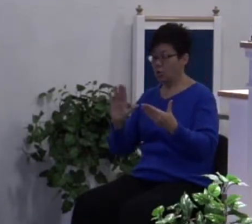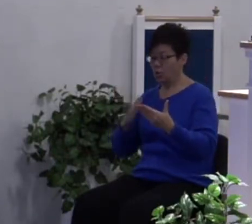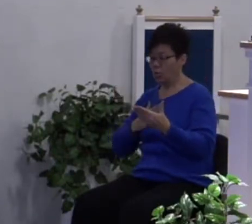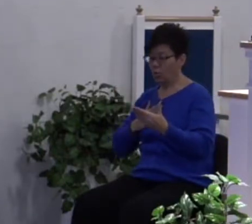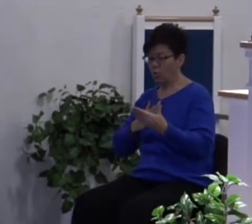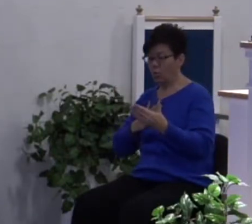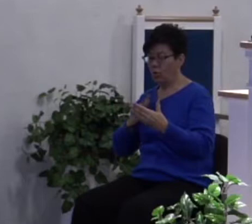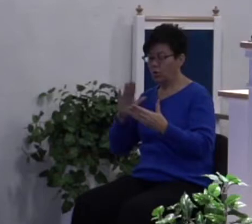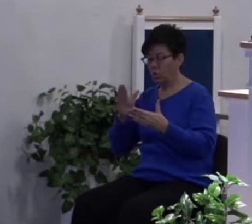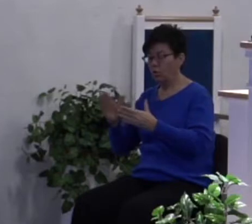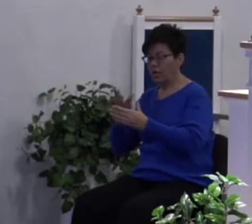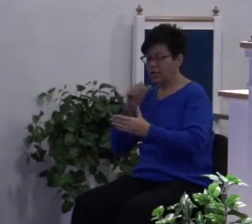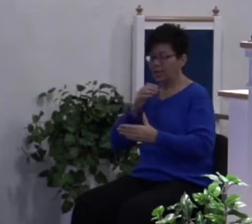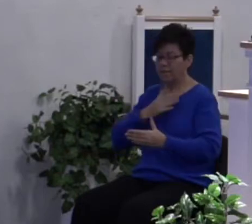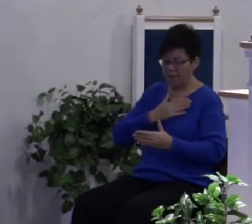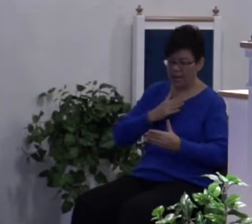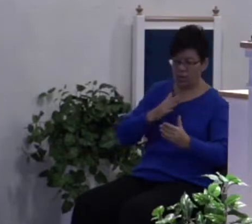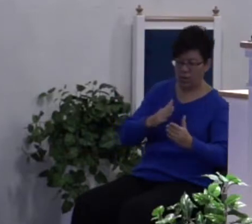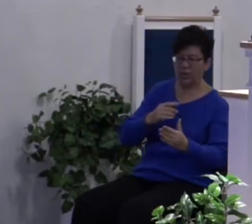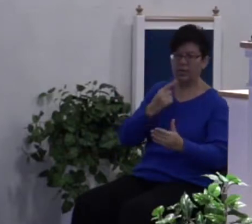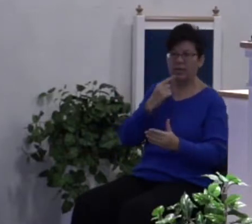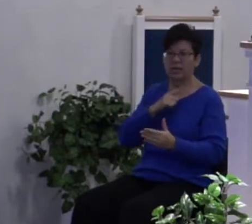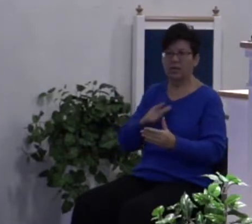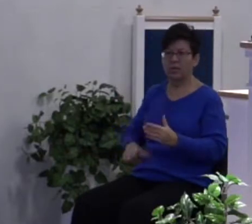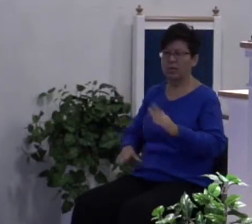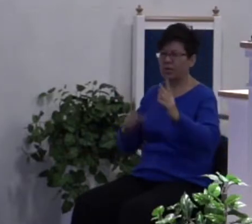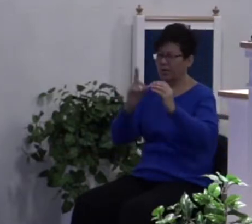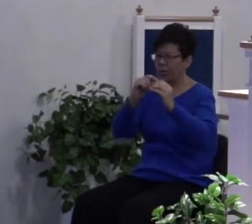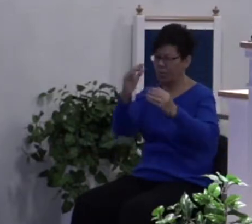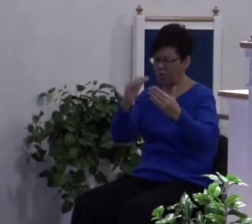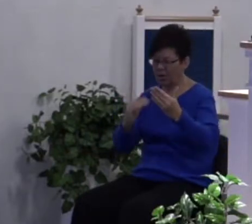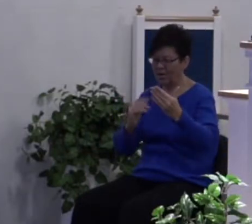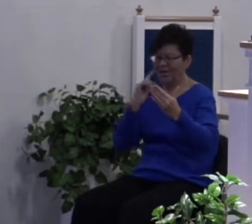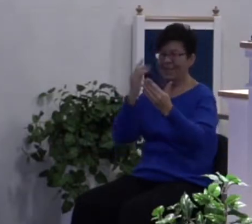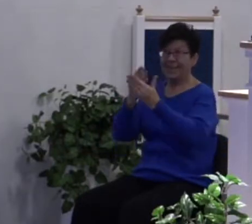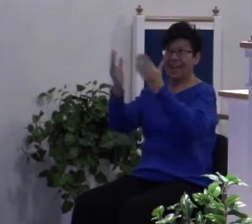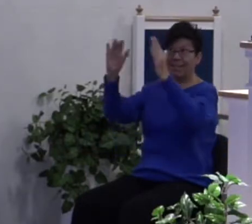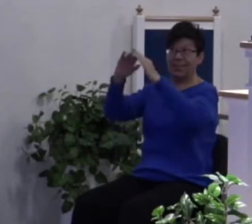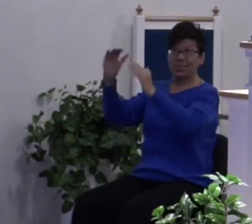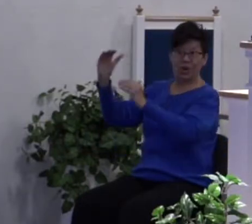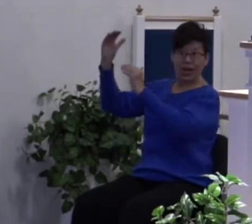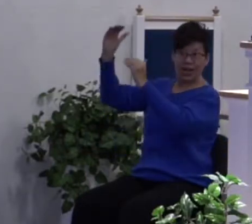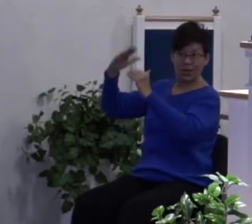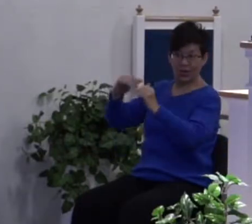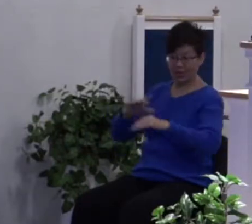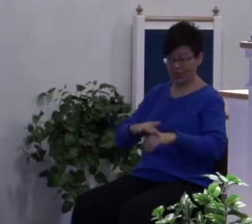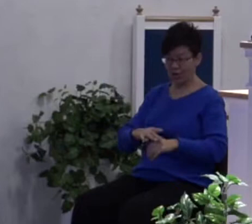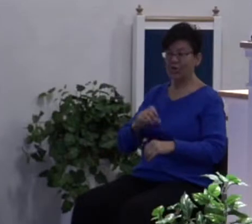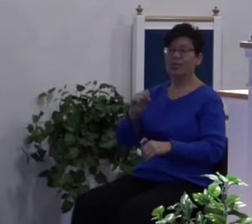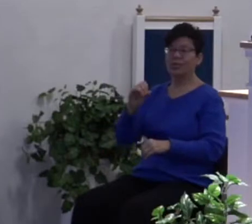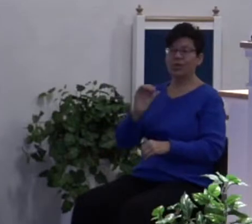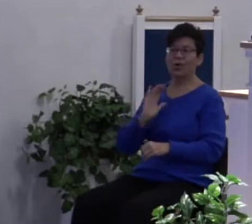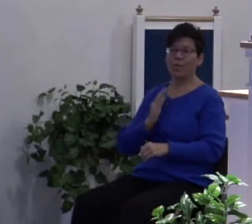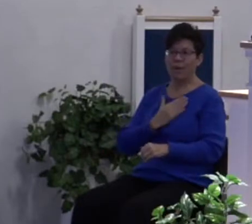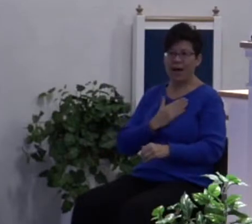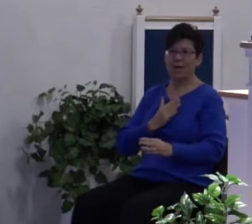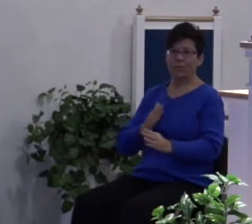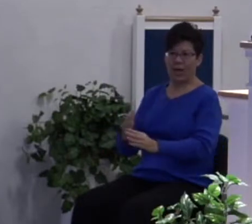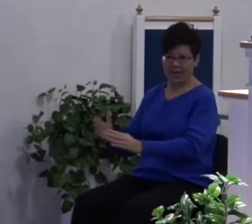my ways, saith the Lord. One more. For as the heavens are higher than the earth, so are my ways than your